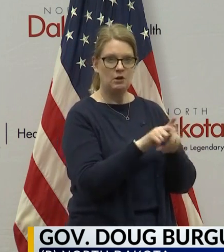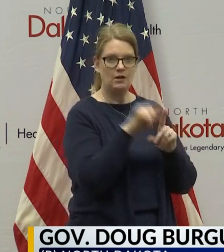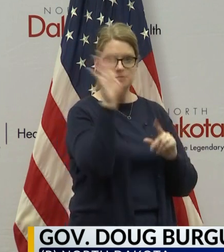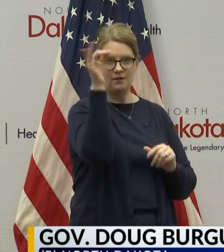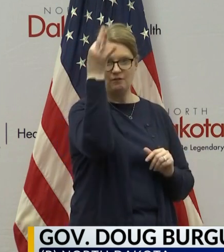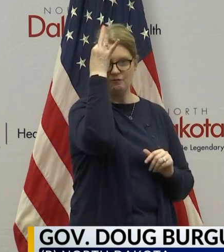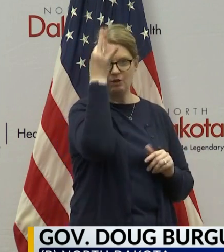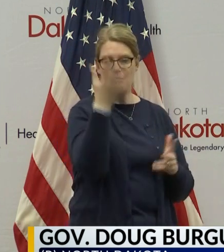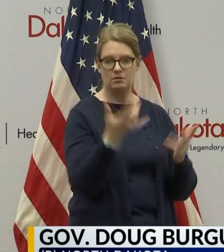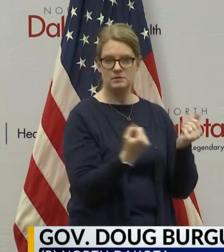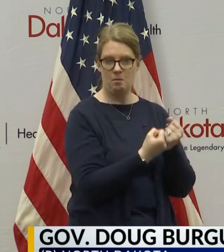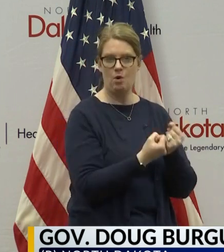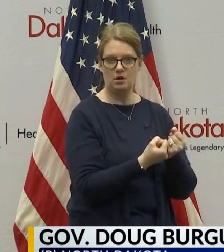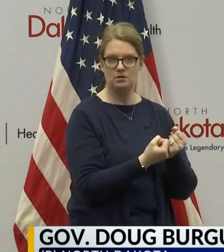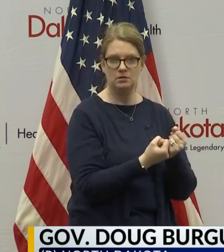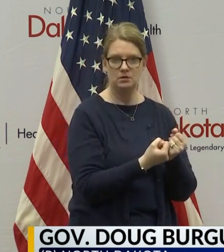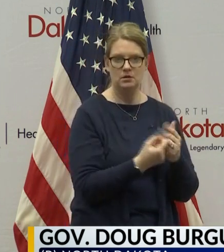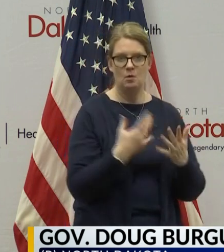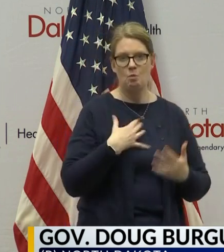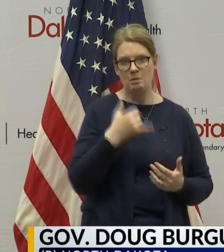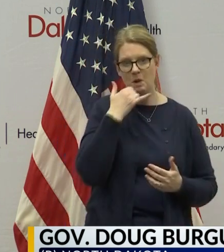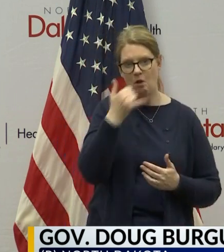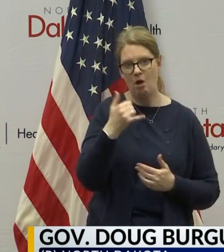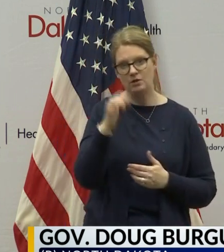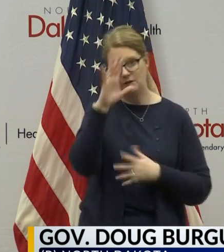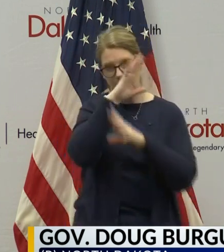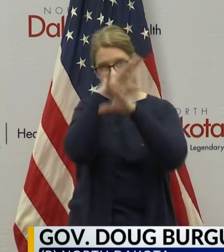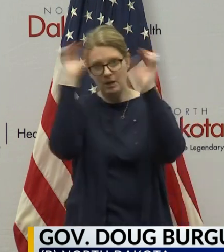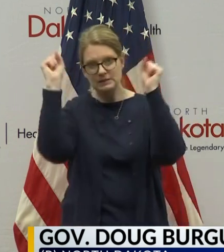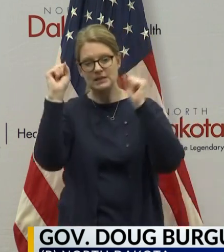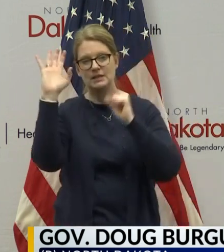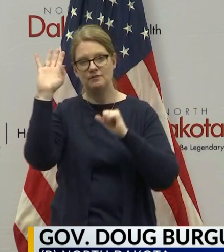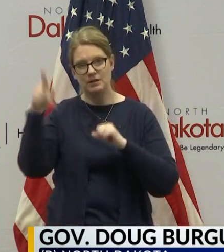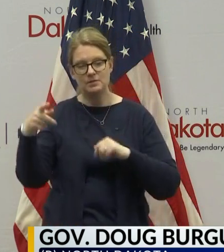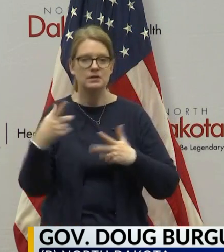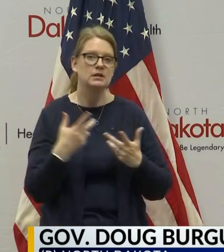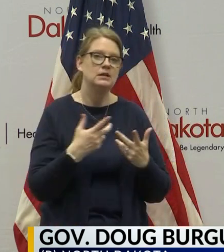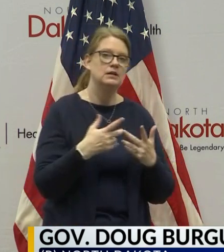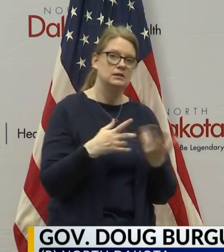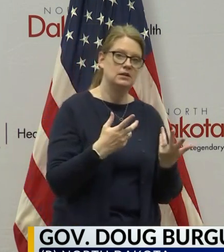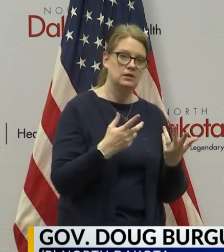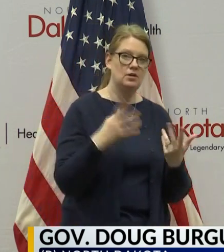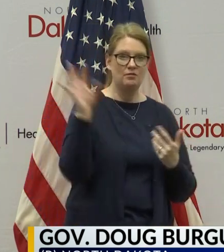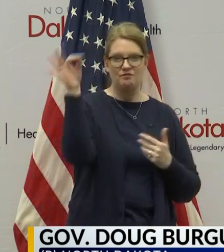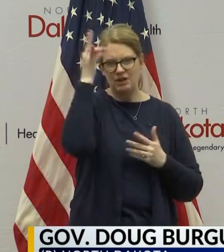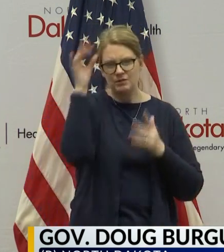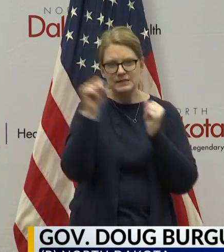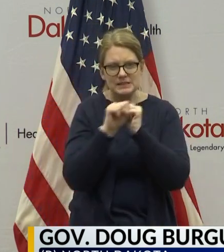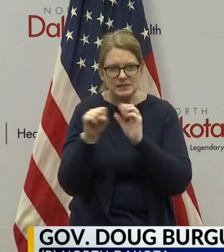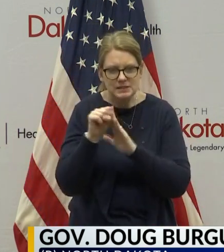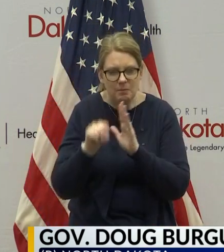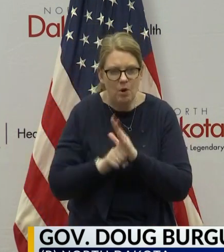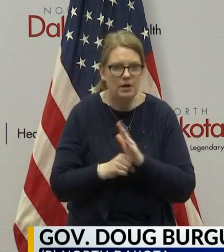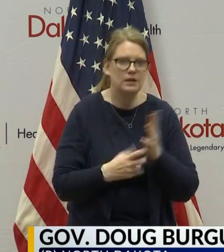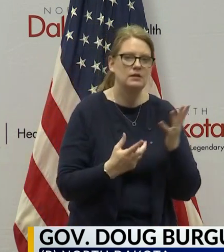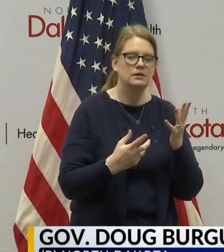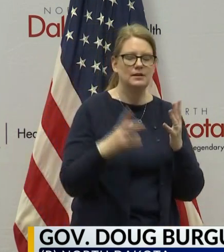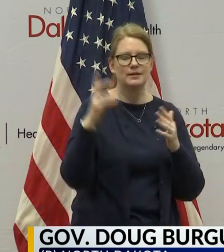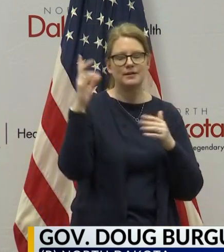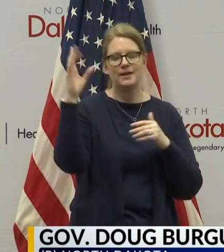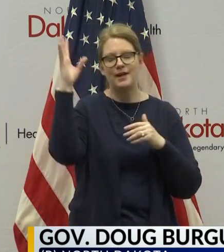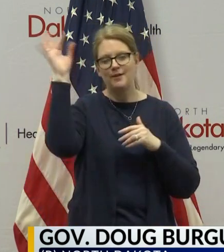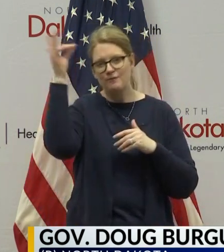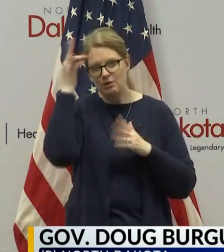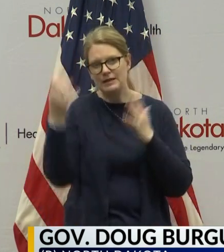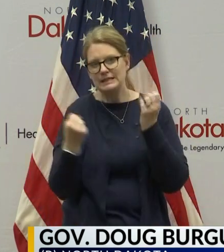every call that we have with the president and vice president. State-managed, locally executed, federally supported. It's not the federal government's